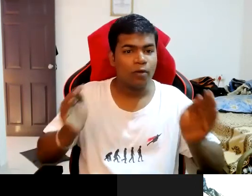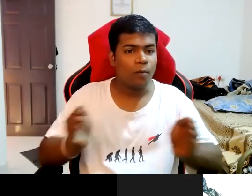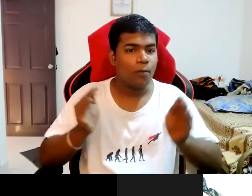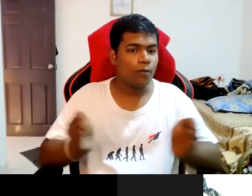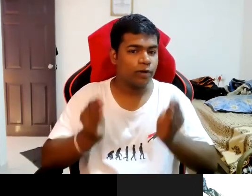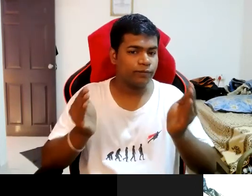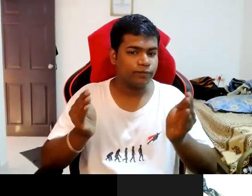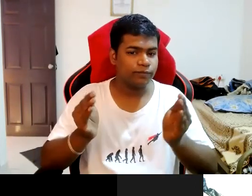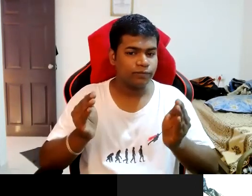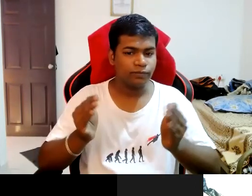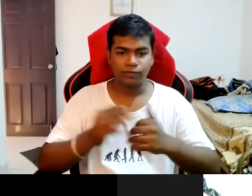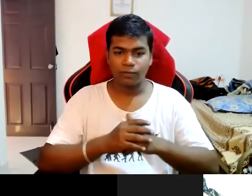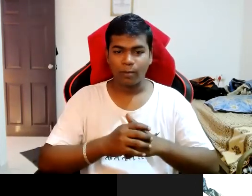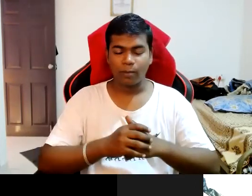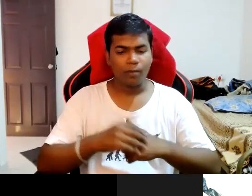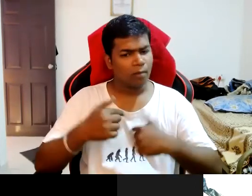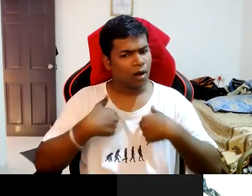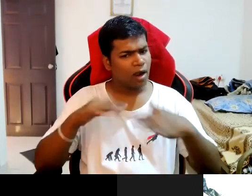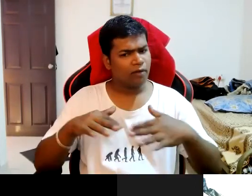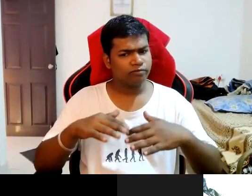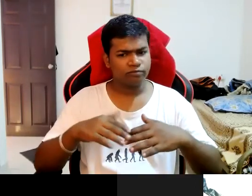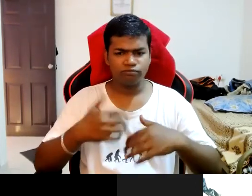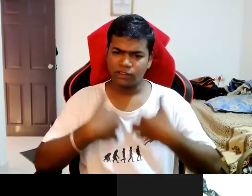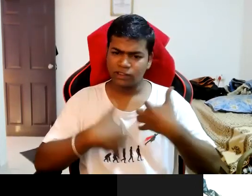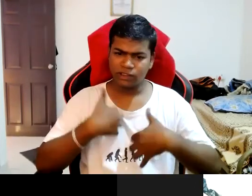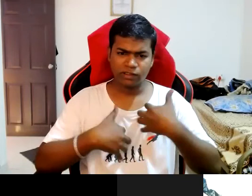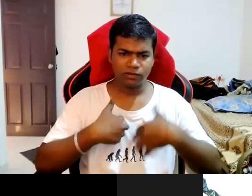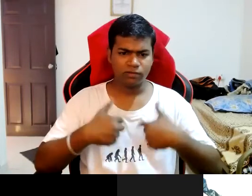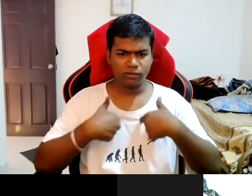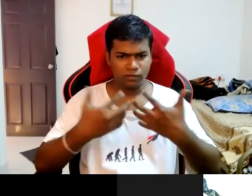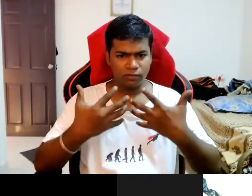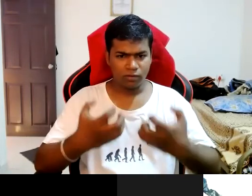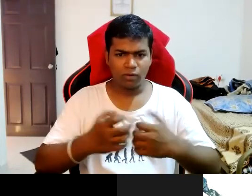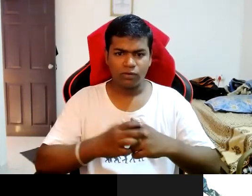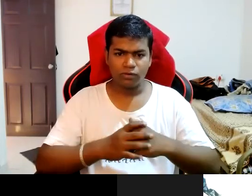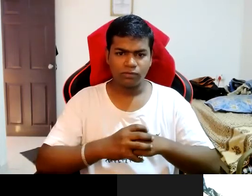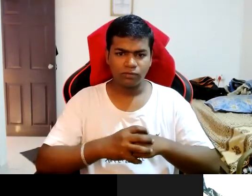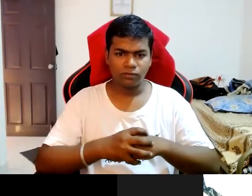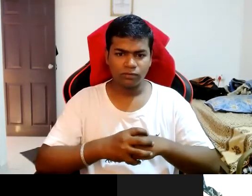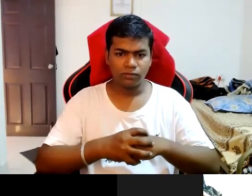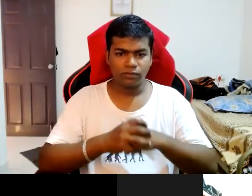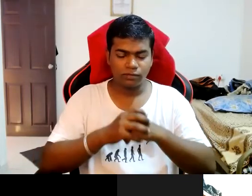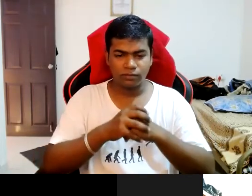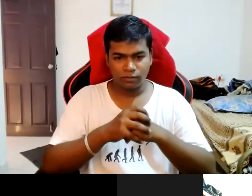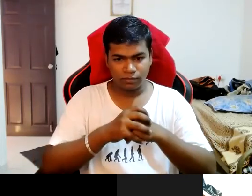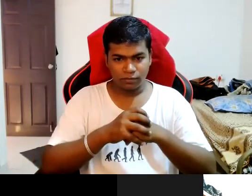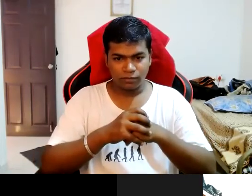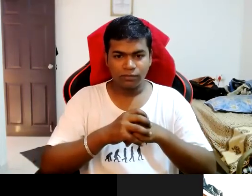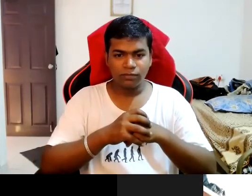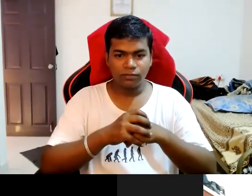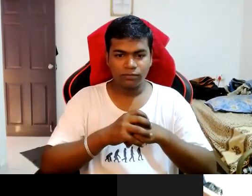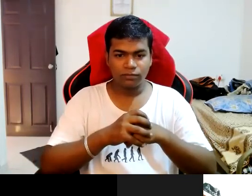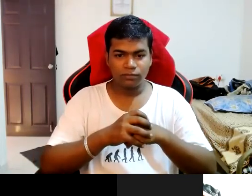what even though i have certain challenges but i've got to do this uh actually